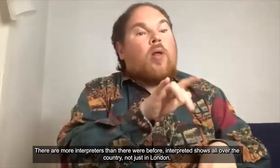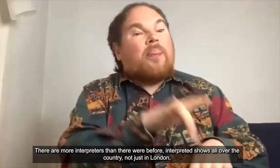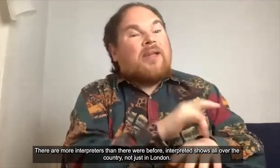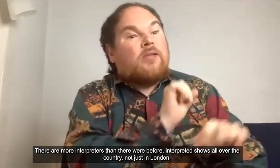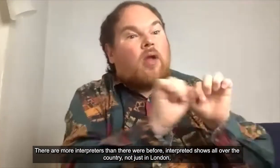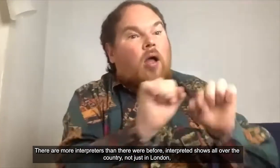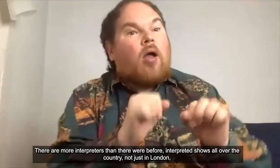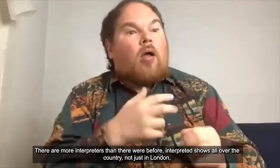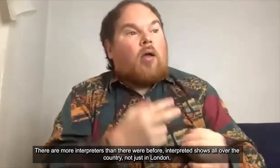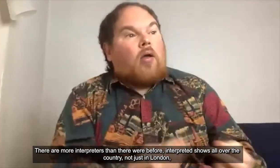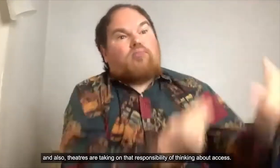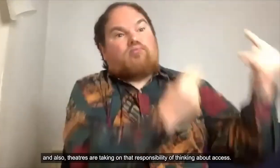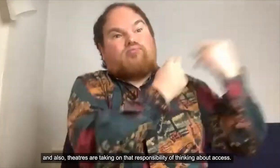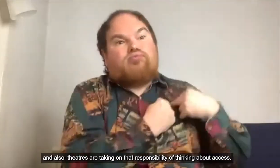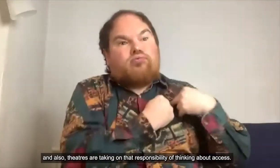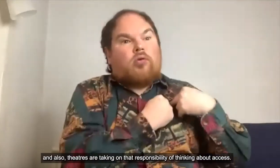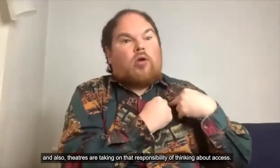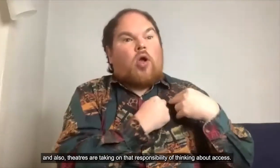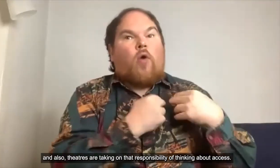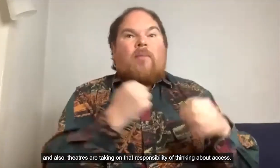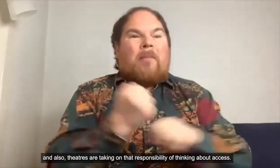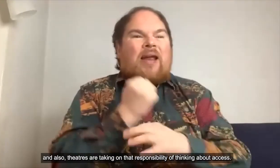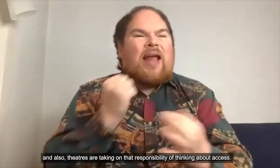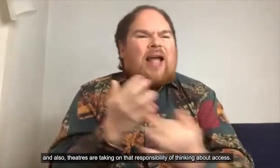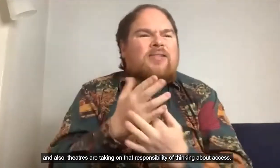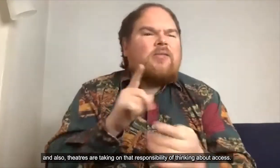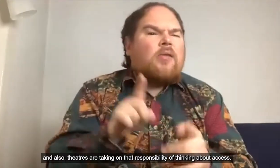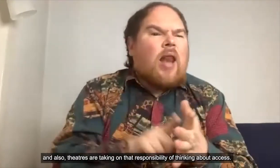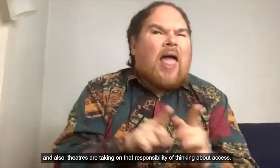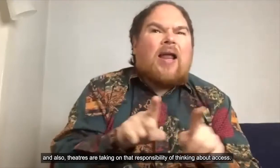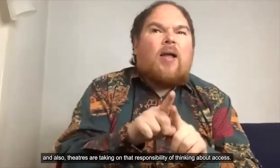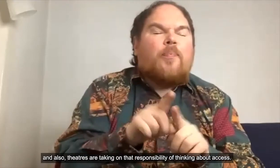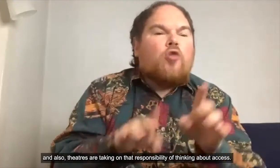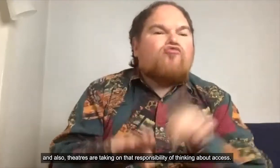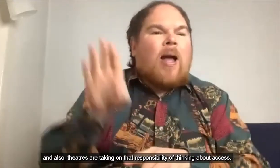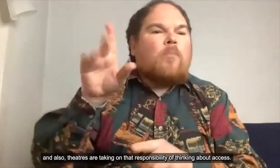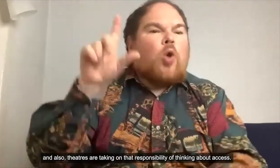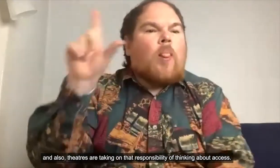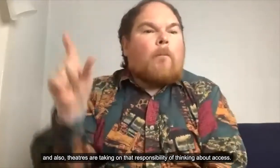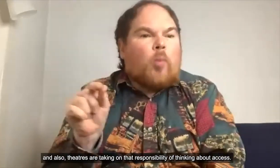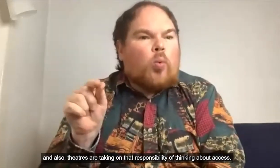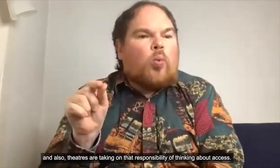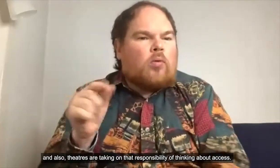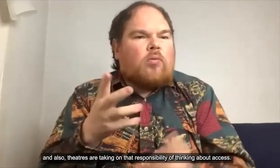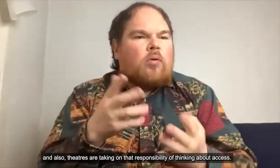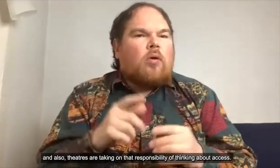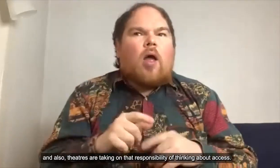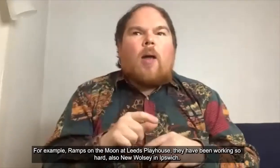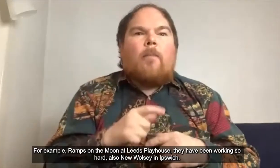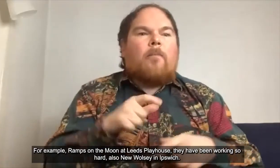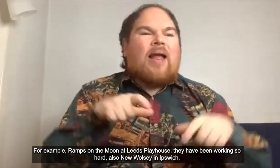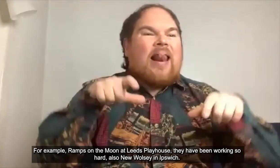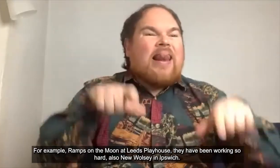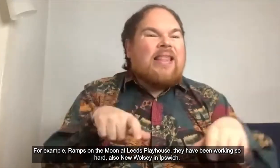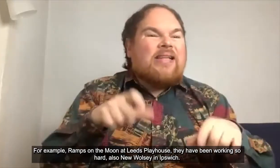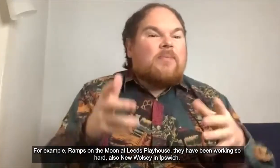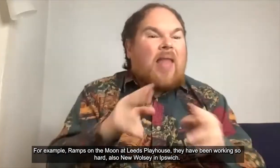and also theaters are taking on that responsibility of thinking about access like for example ramps on the moon